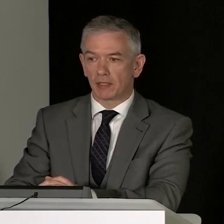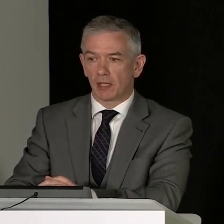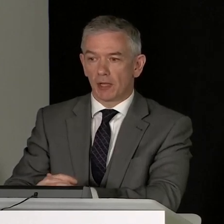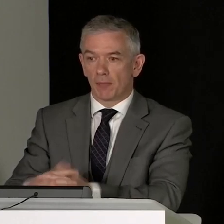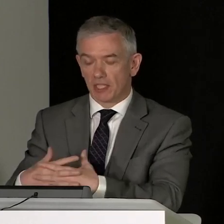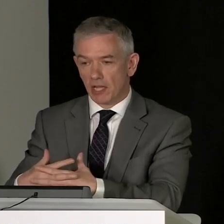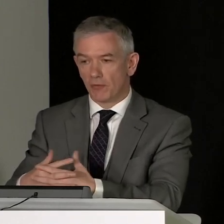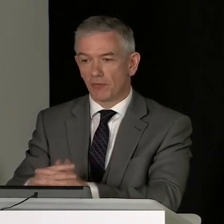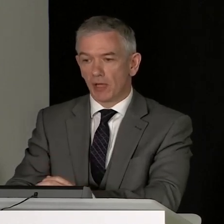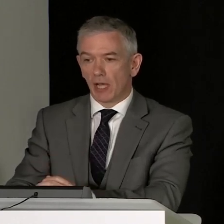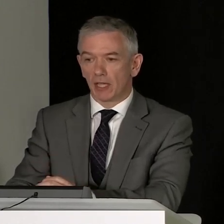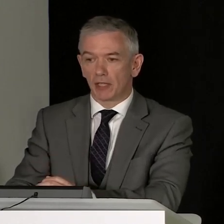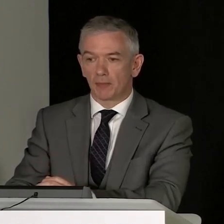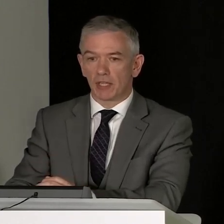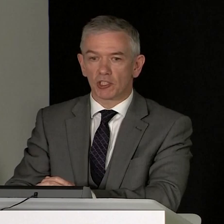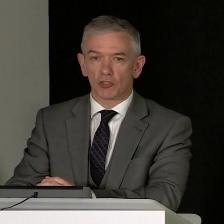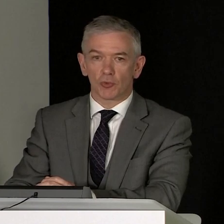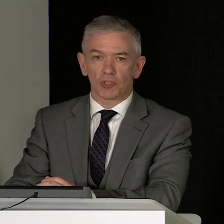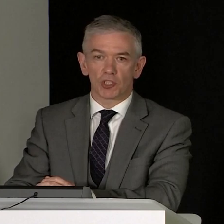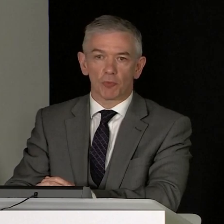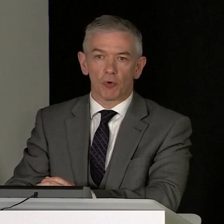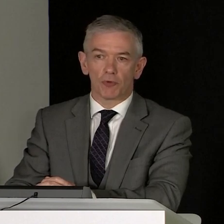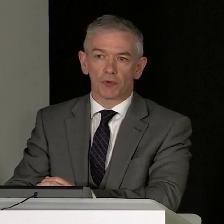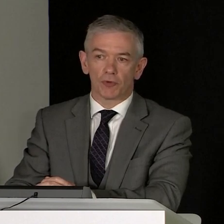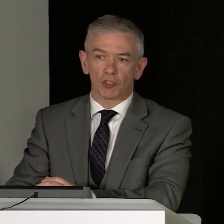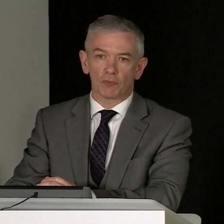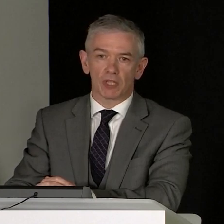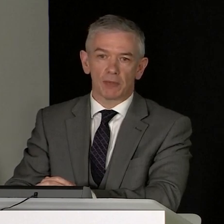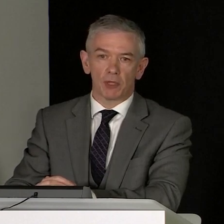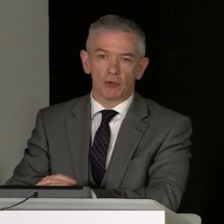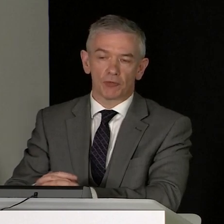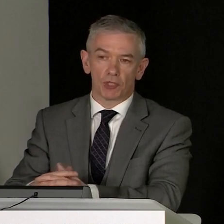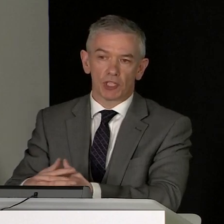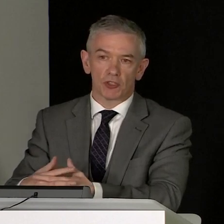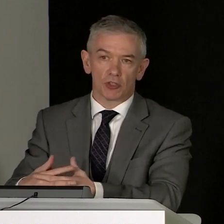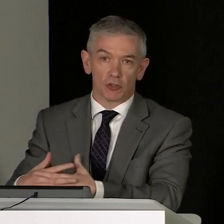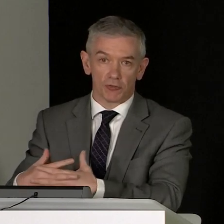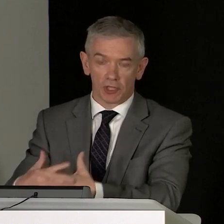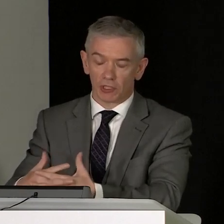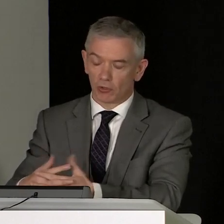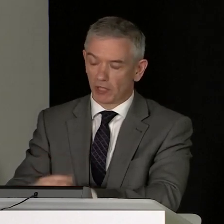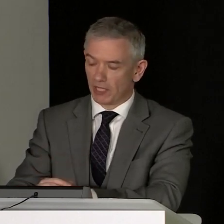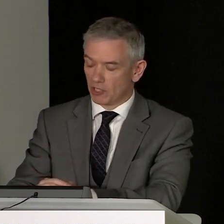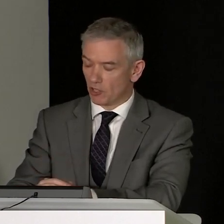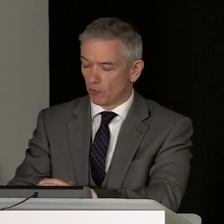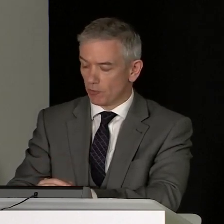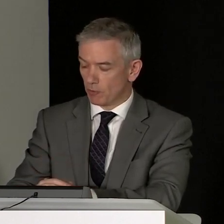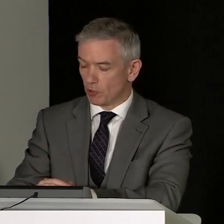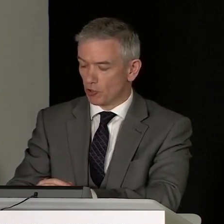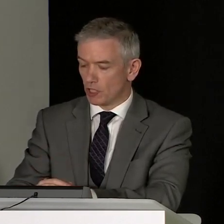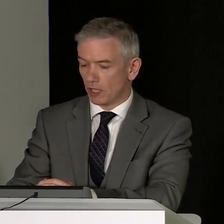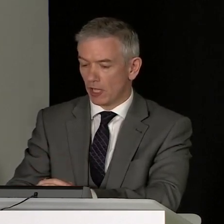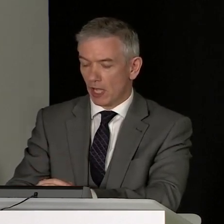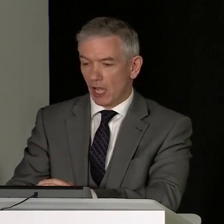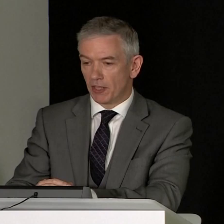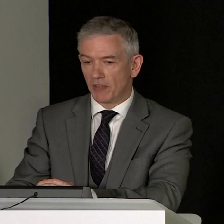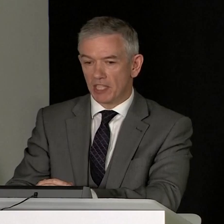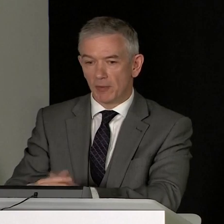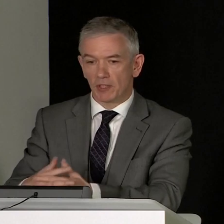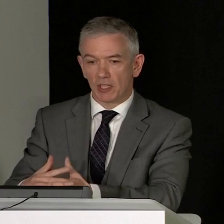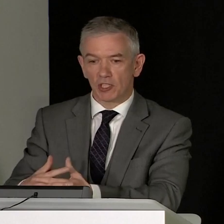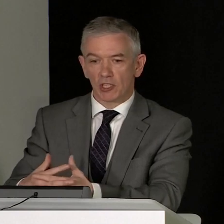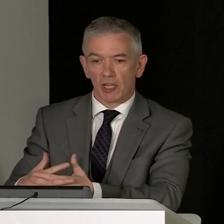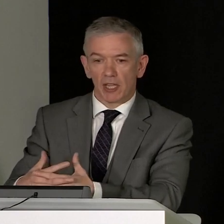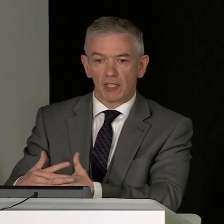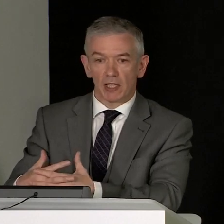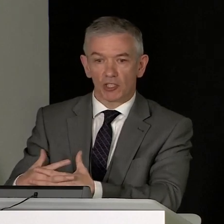providing myself and ministers with support for some time now in relation to a lot of the clinical guidance that we have been producing. And they